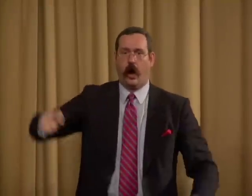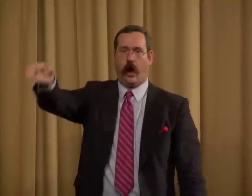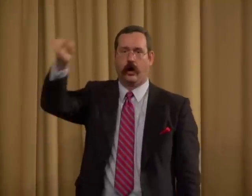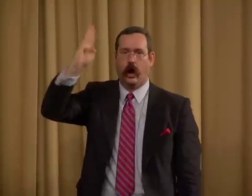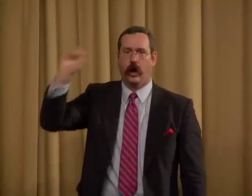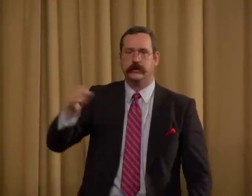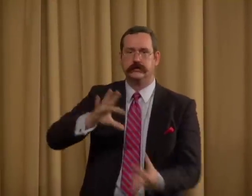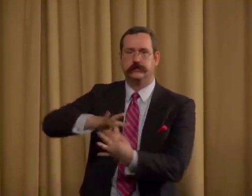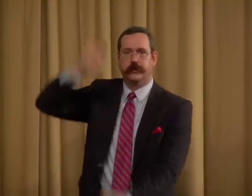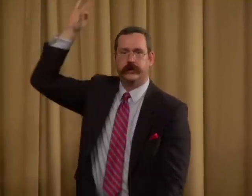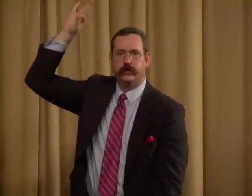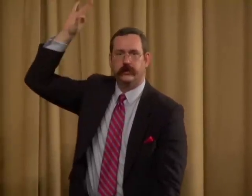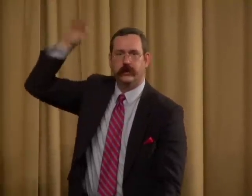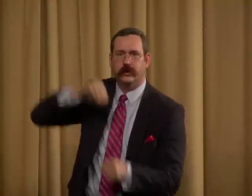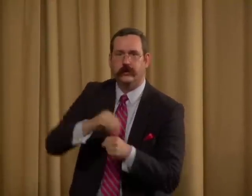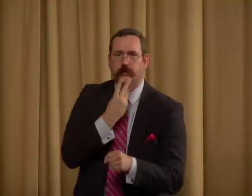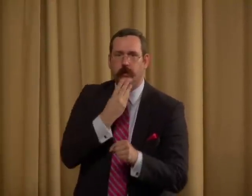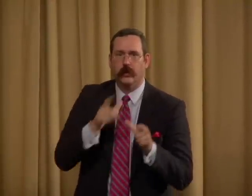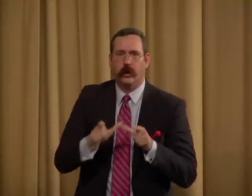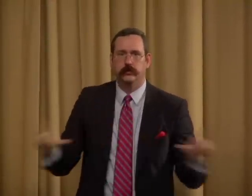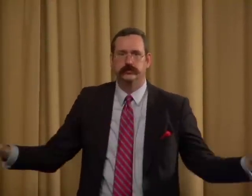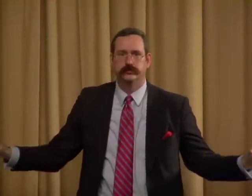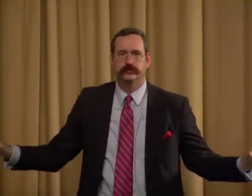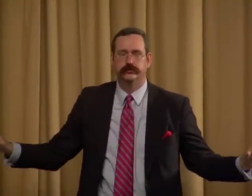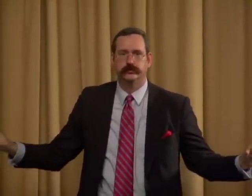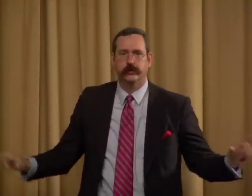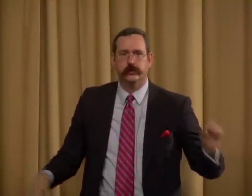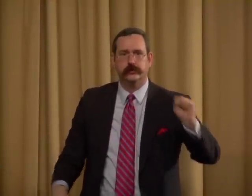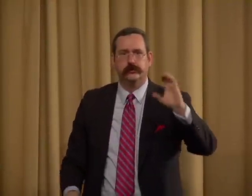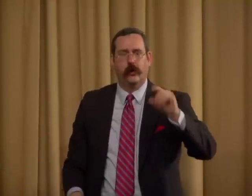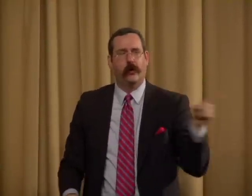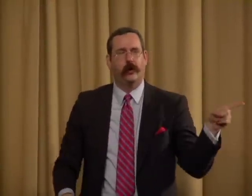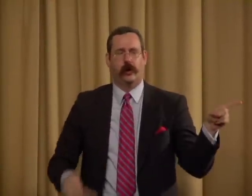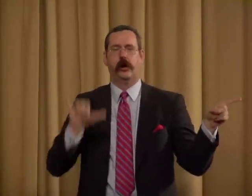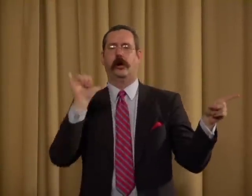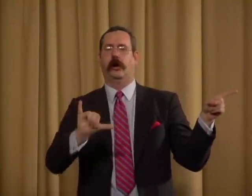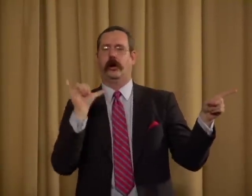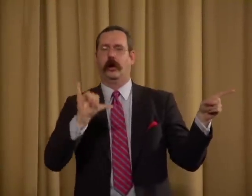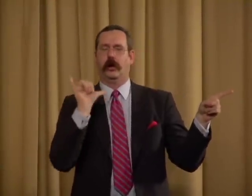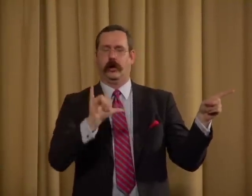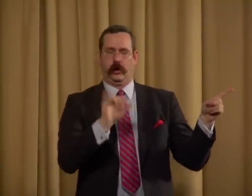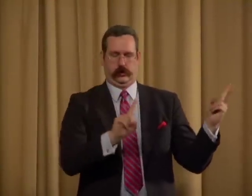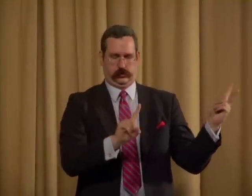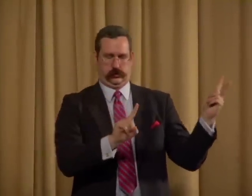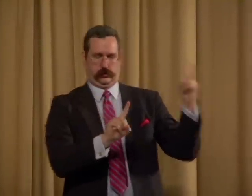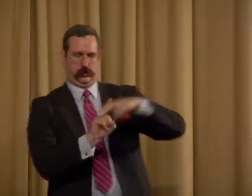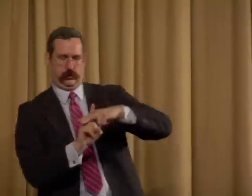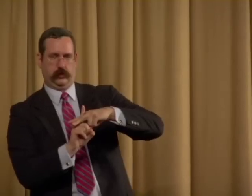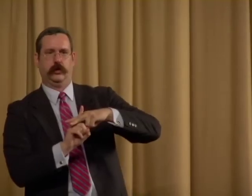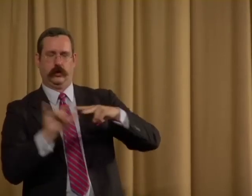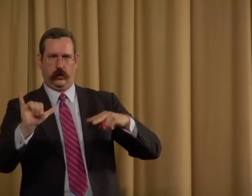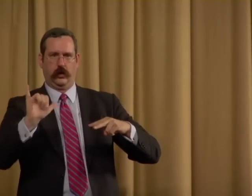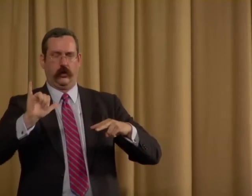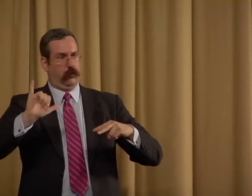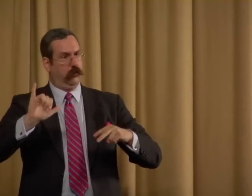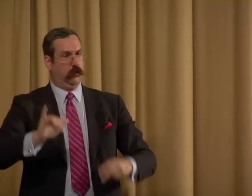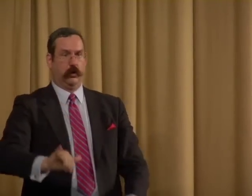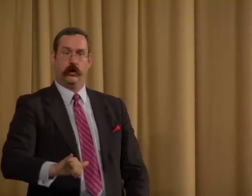represents God's spirit in the Jewish community. So, applying